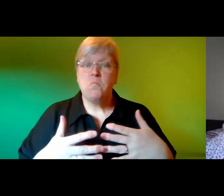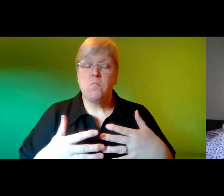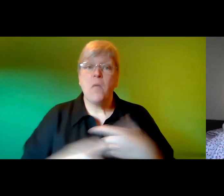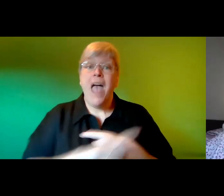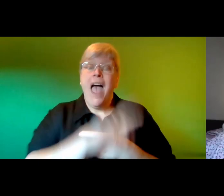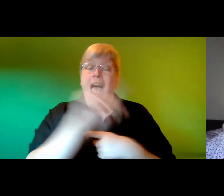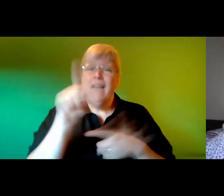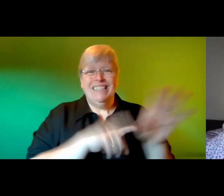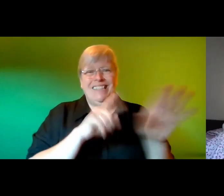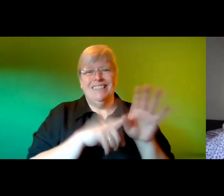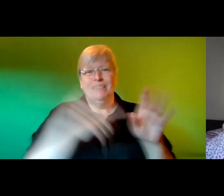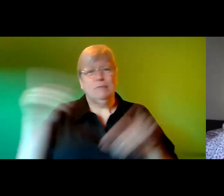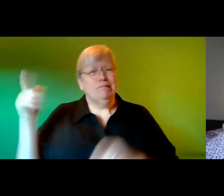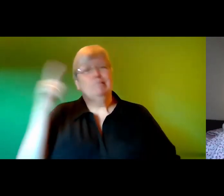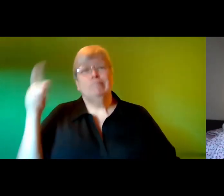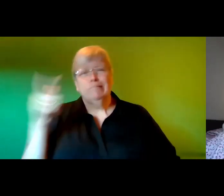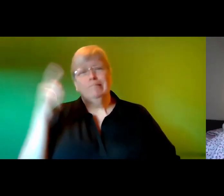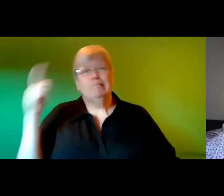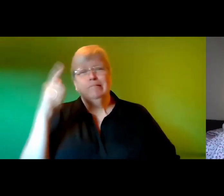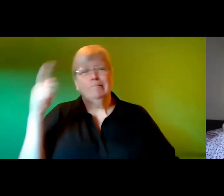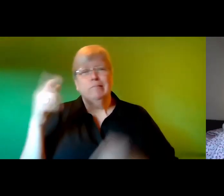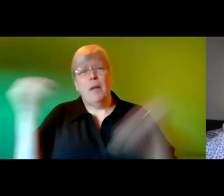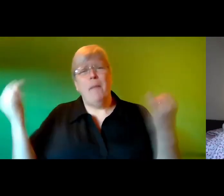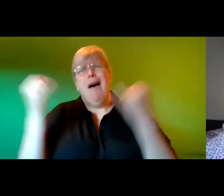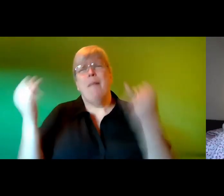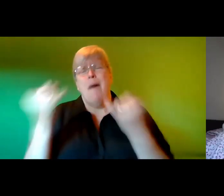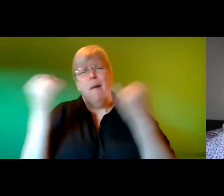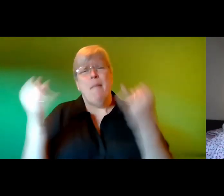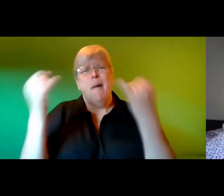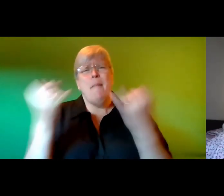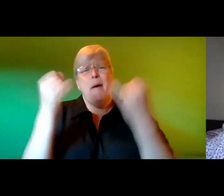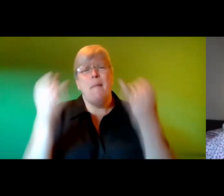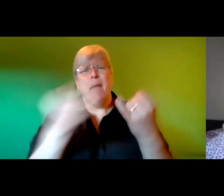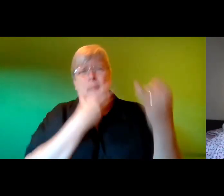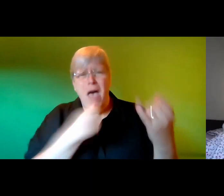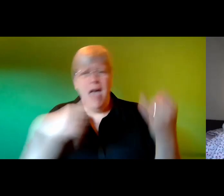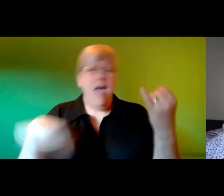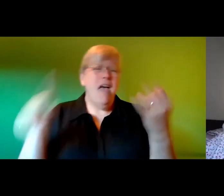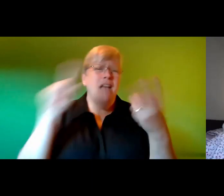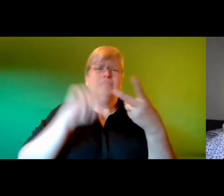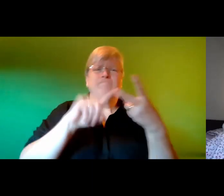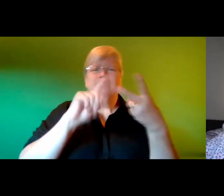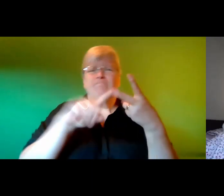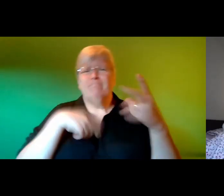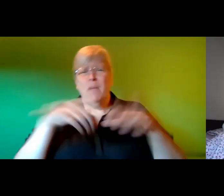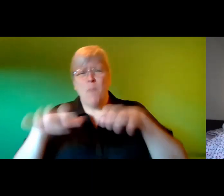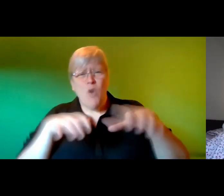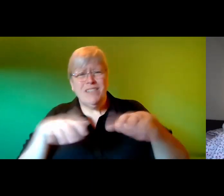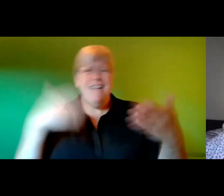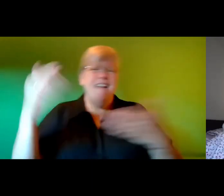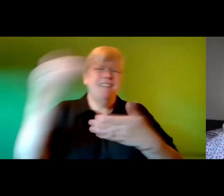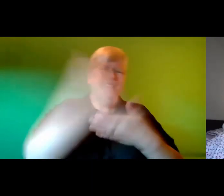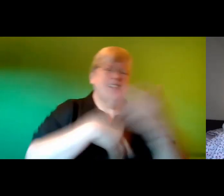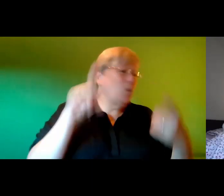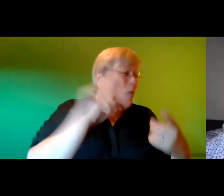constant journeying battling every terrifying man and monster that stood in his way and saving every damsel in distress he